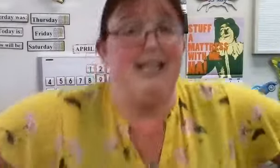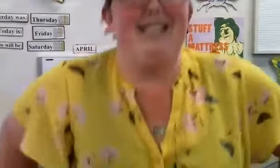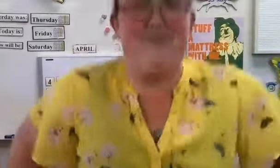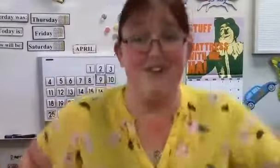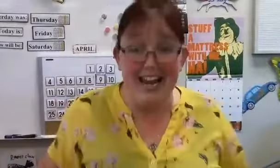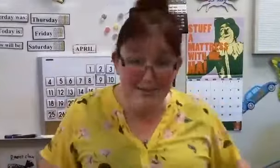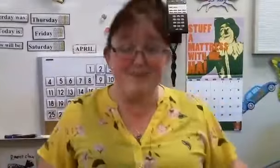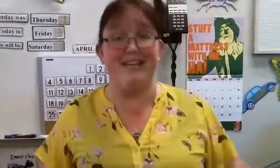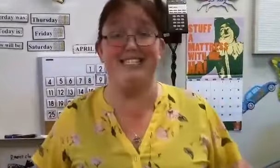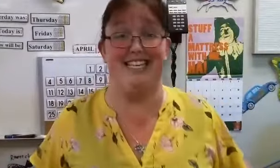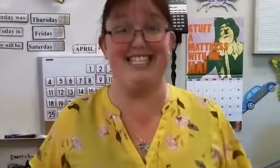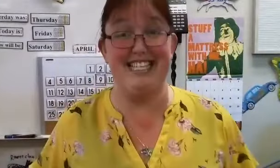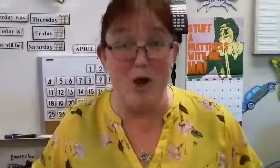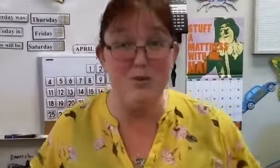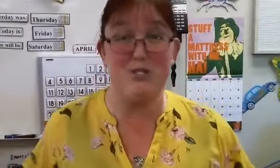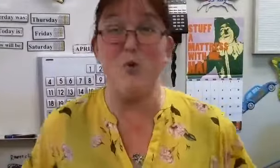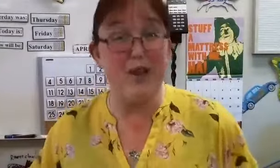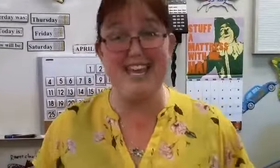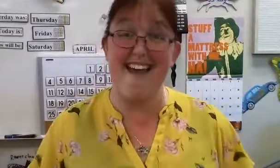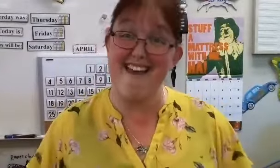It's Friday, which means, like I said, it's almost the weekend.